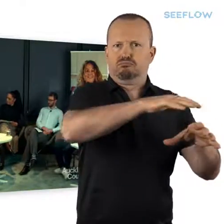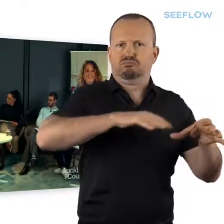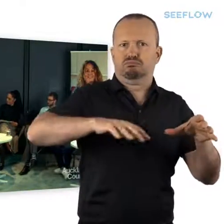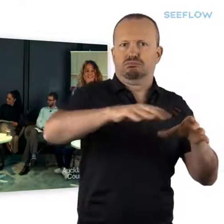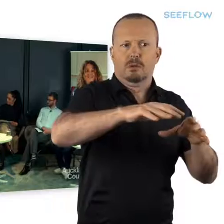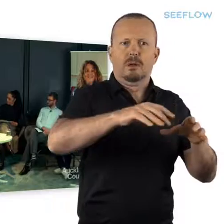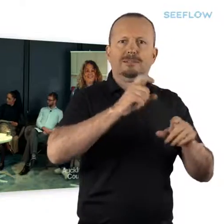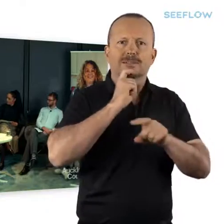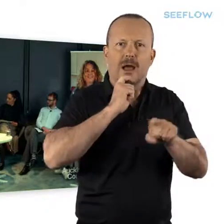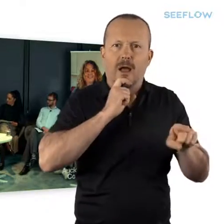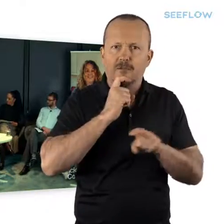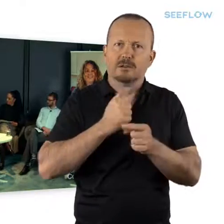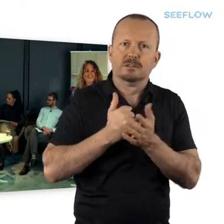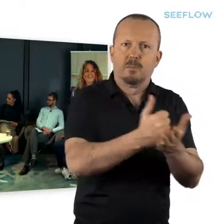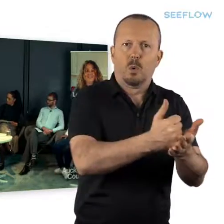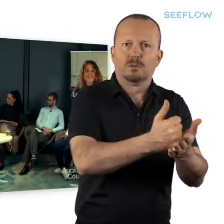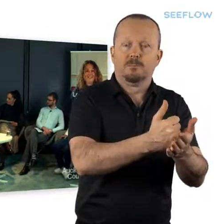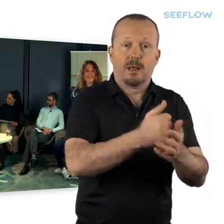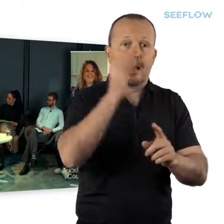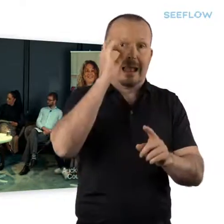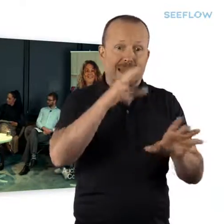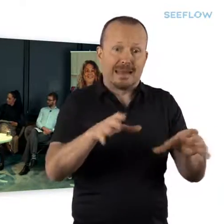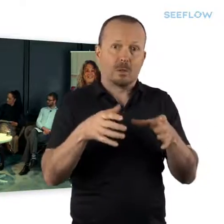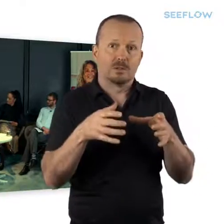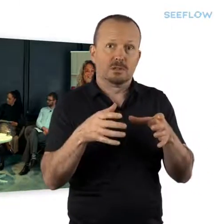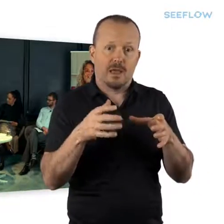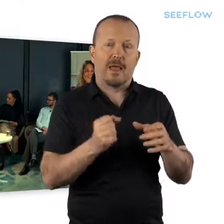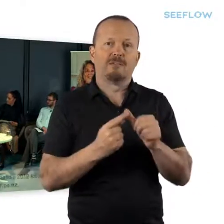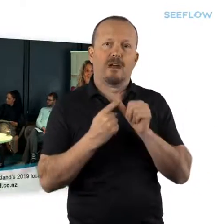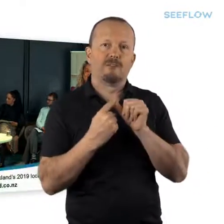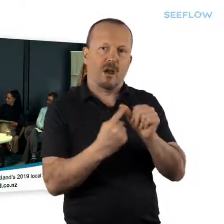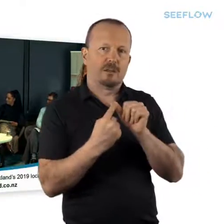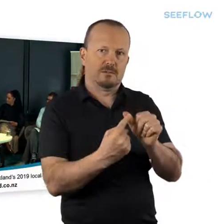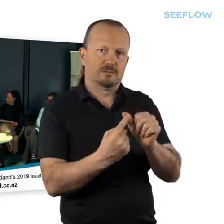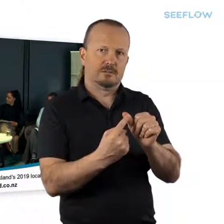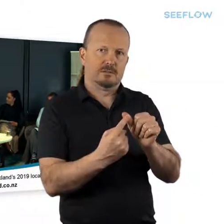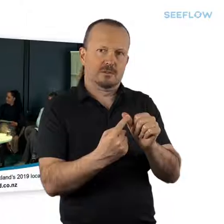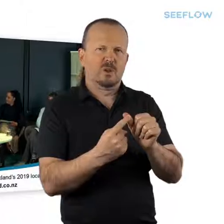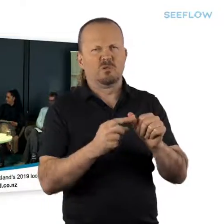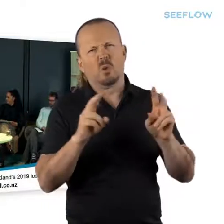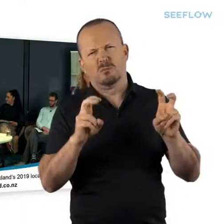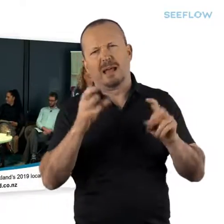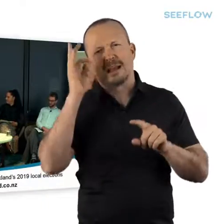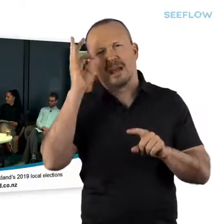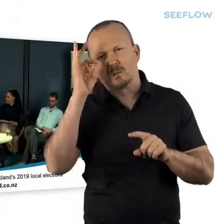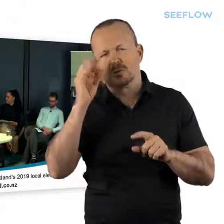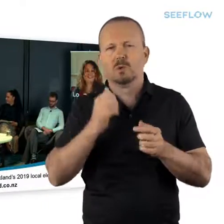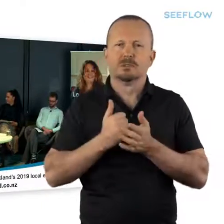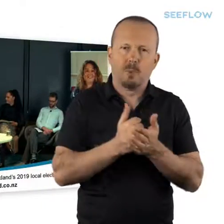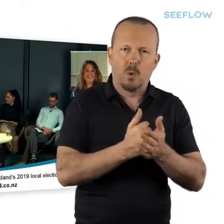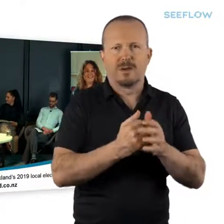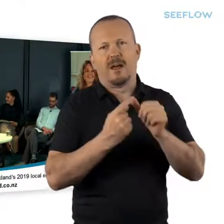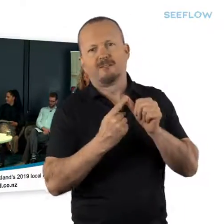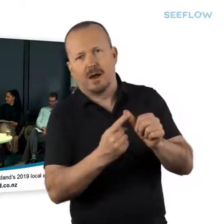which supports them. But the councillors are supported by a team of dedicated advisors, which we call the councillor support